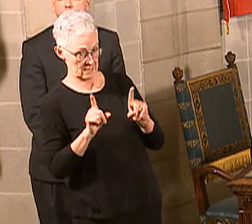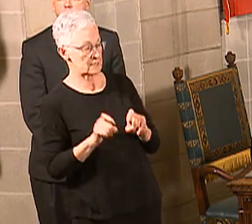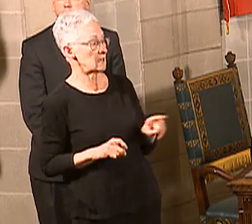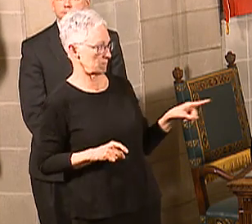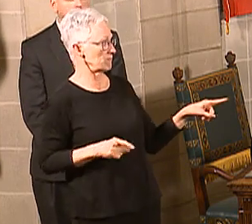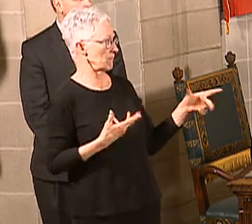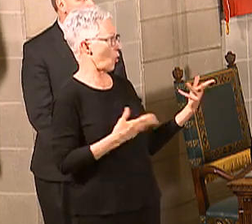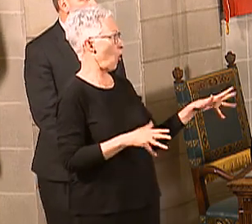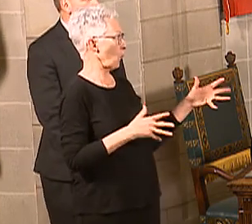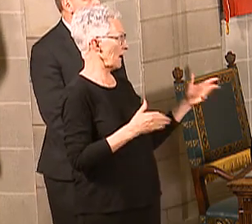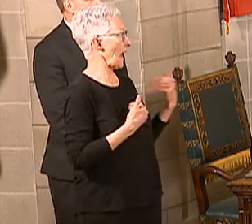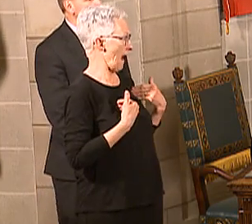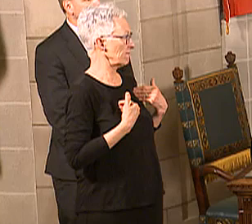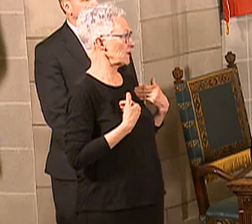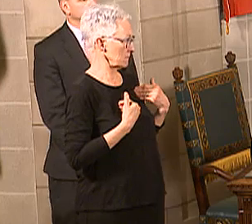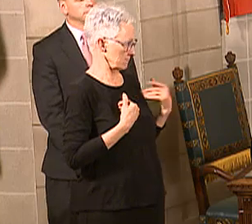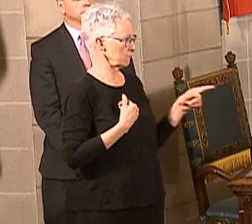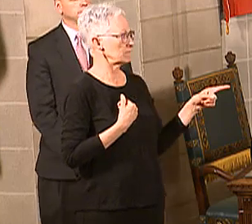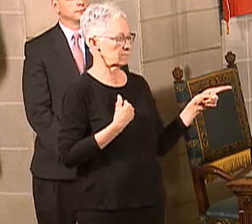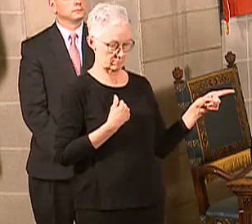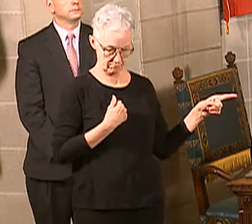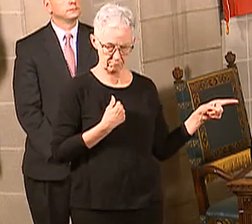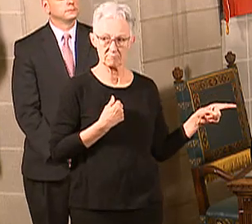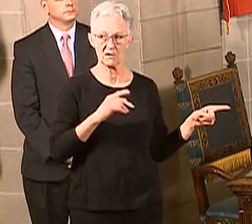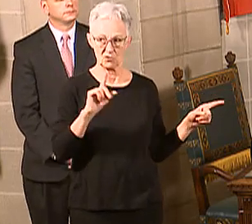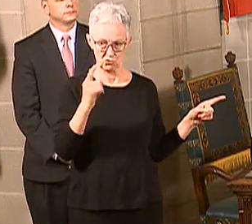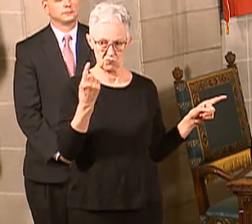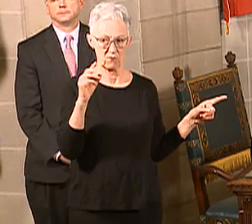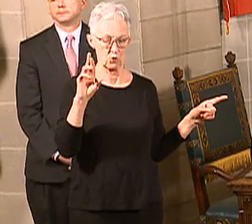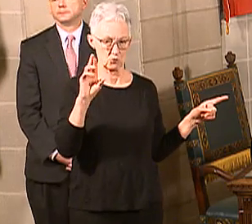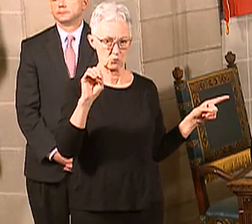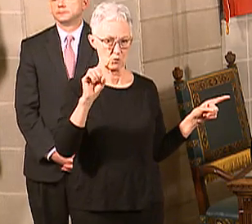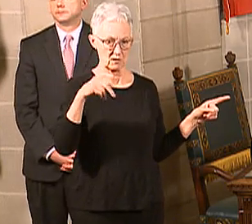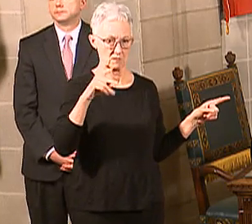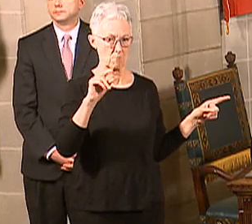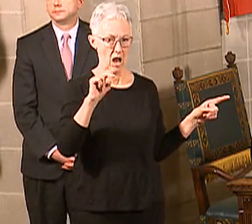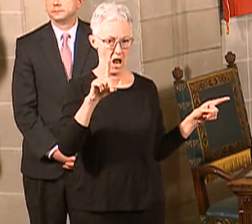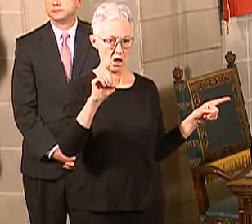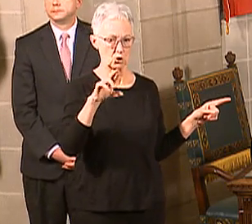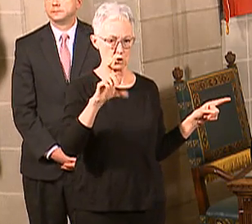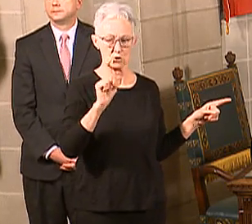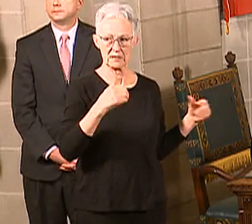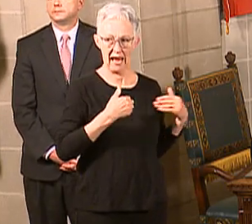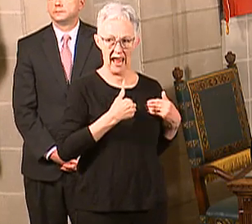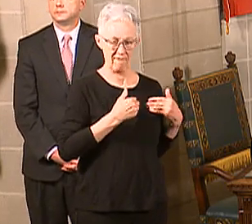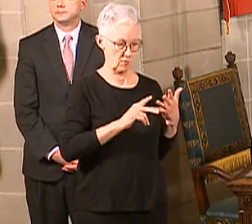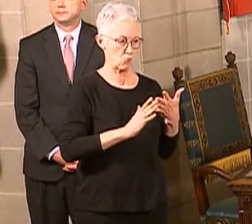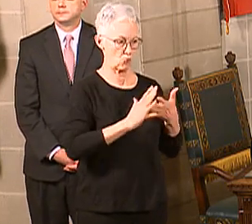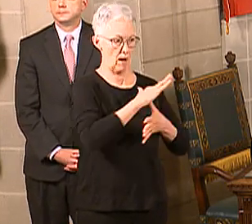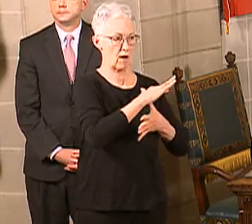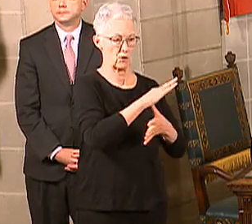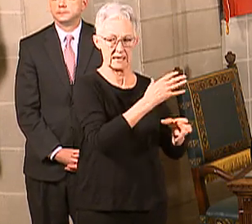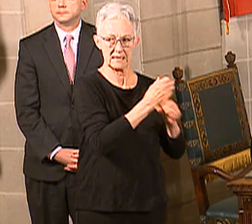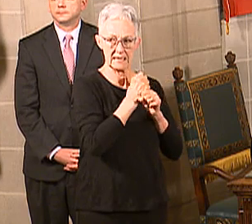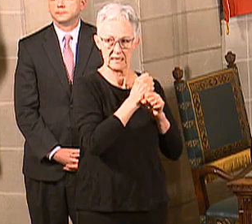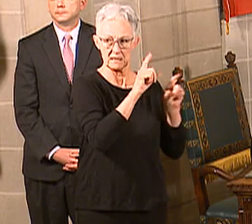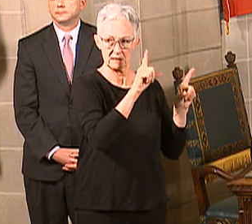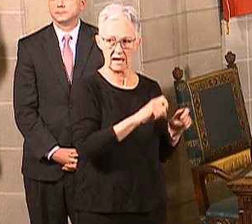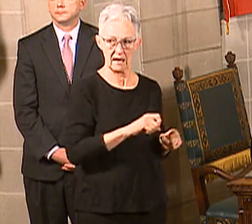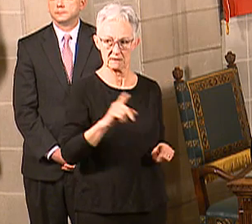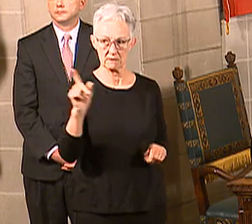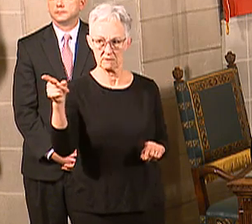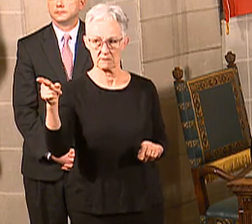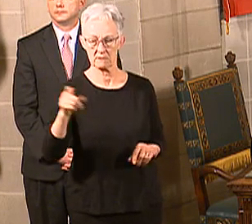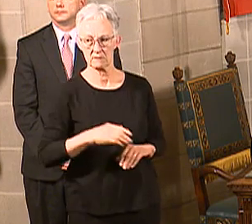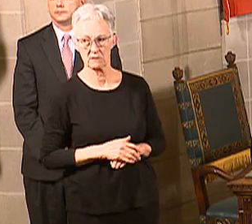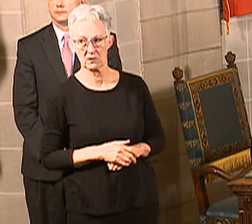So again, first responders are big test. Is there a fear that if you open up testing to the general public, it